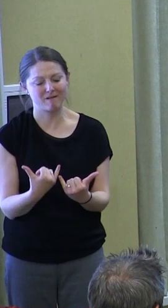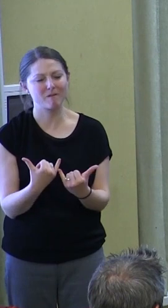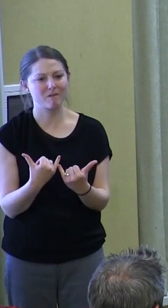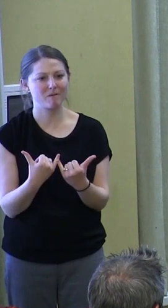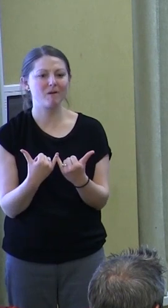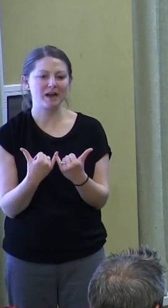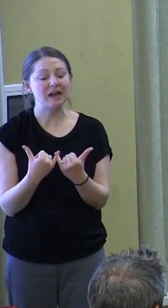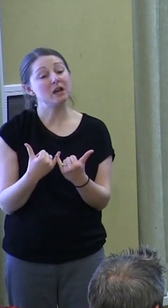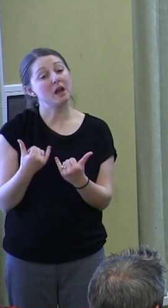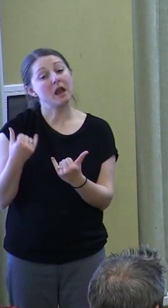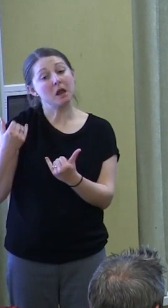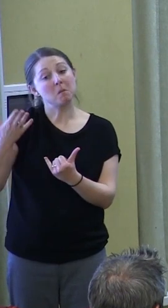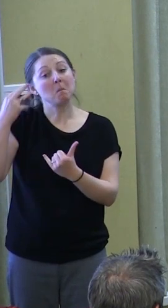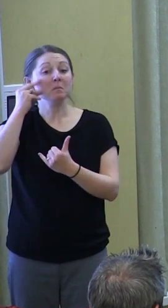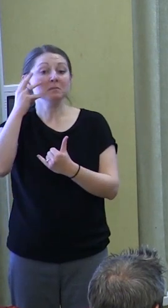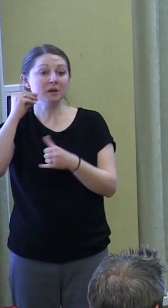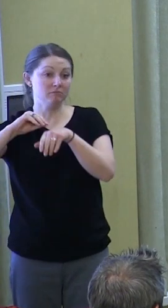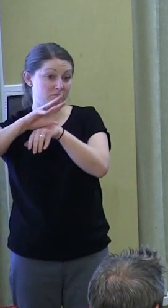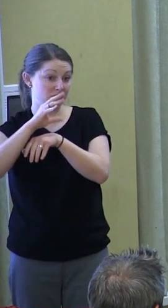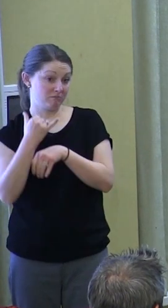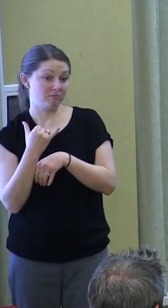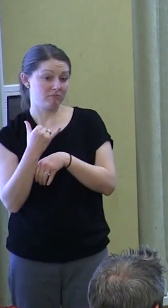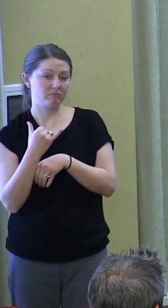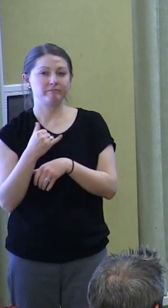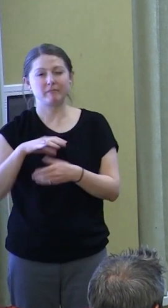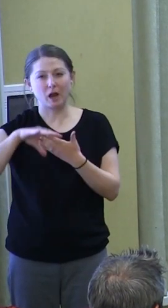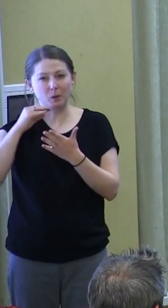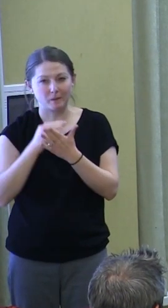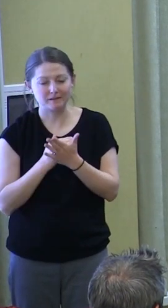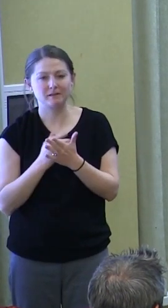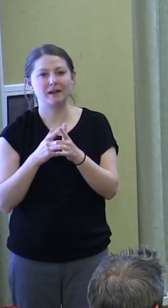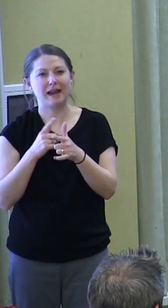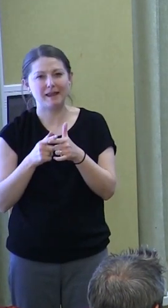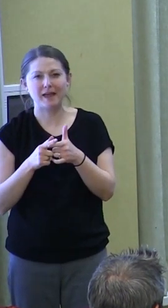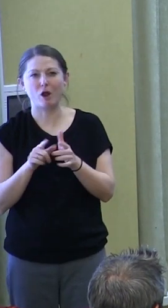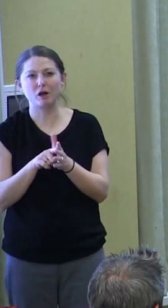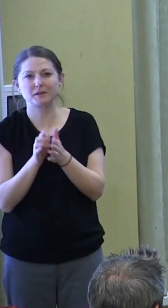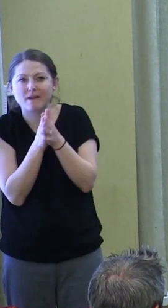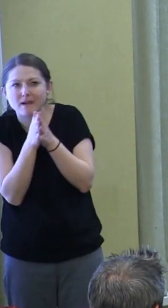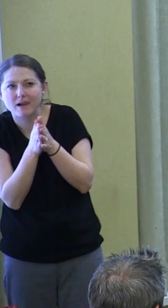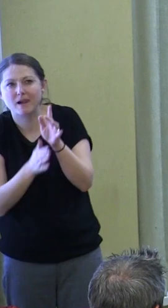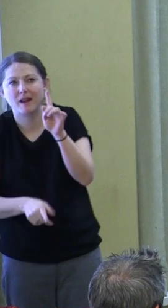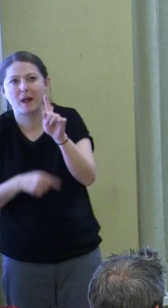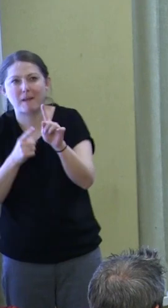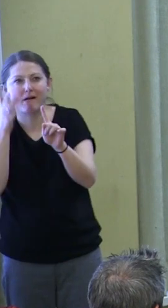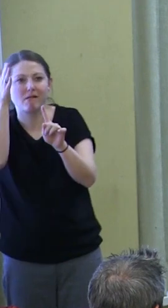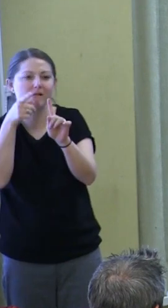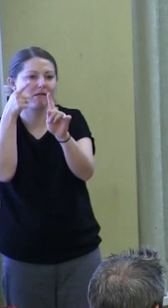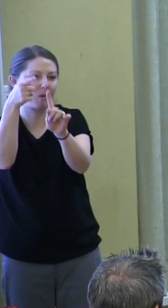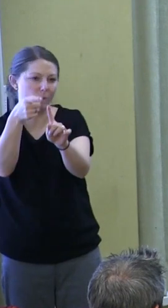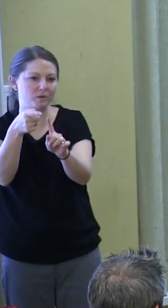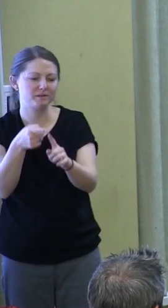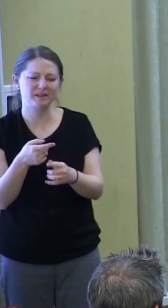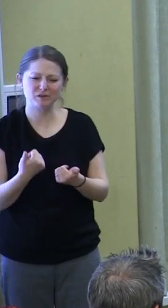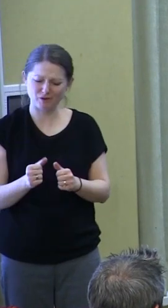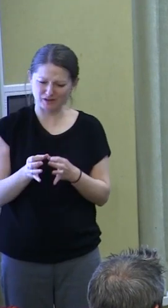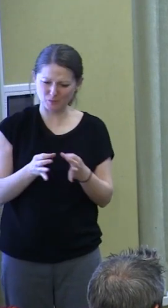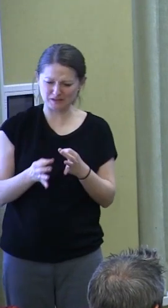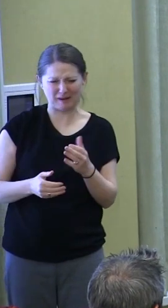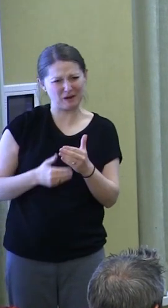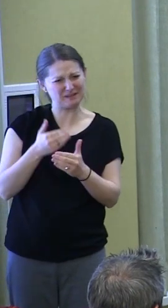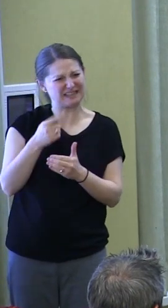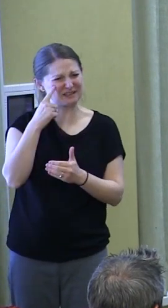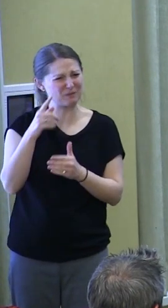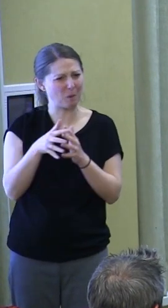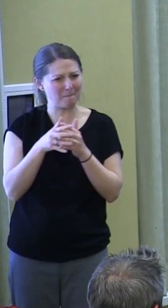by the past and some anticipation about what's to come. So as we try to explain what's next for America,